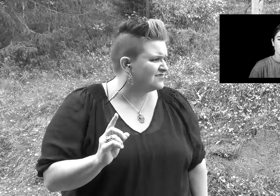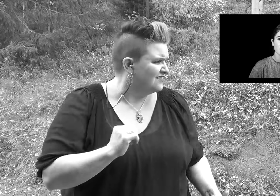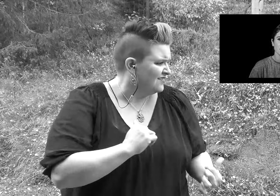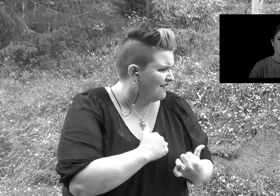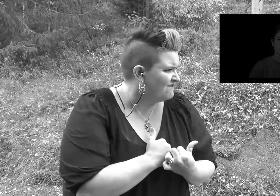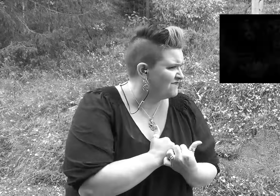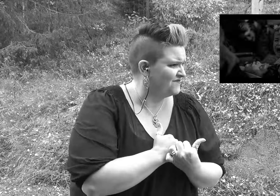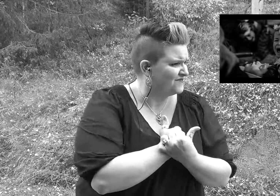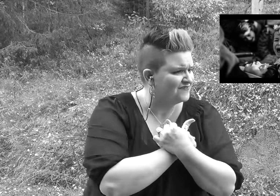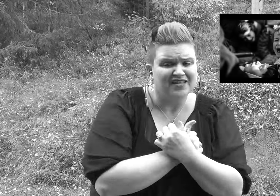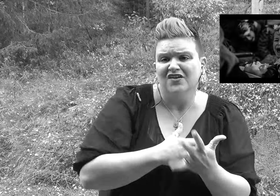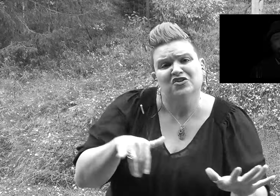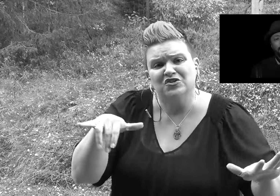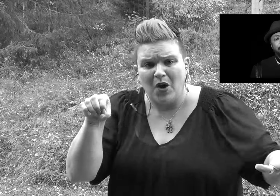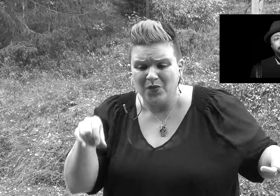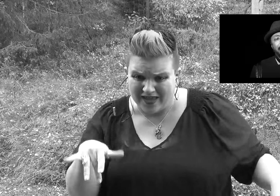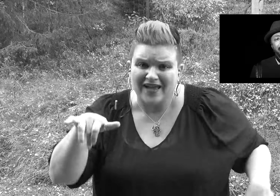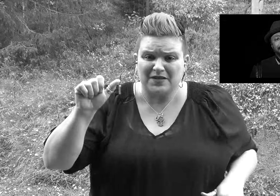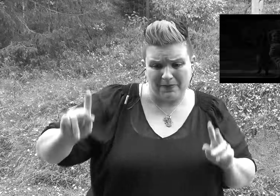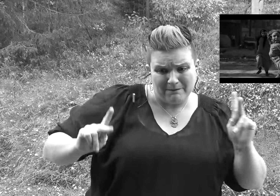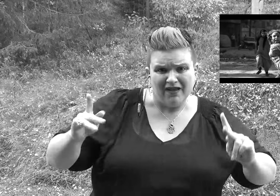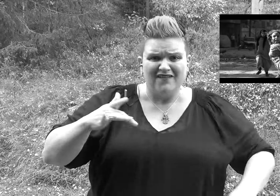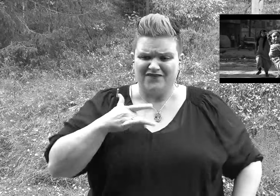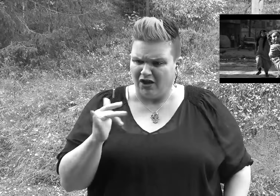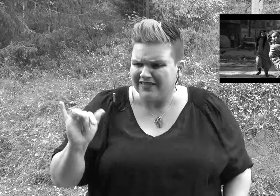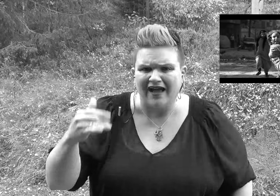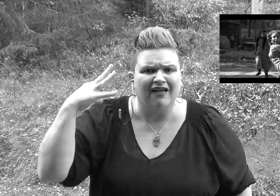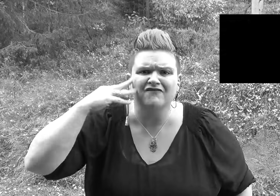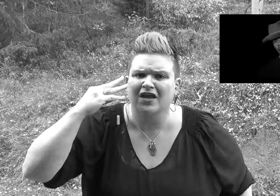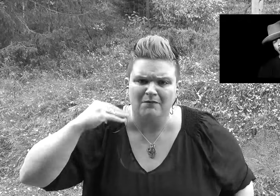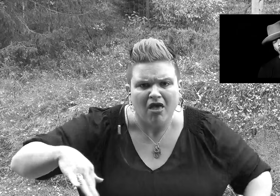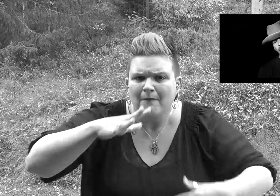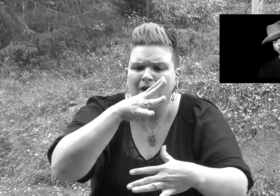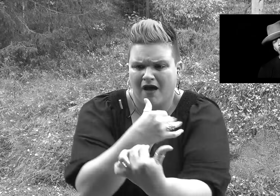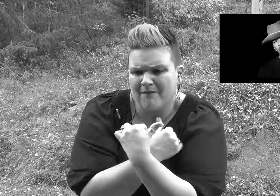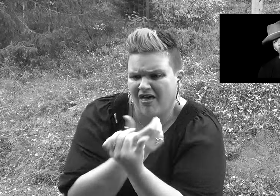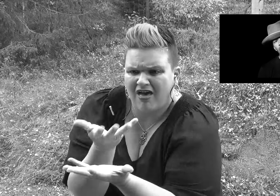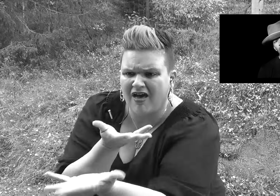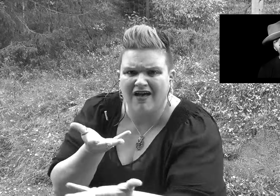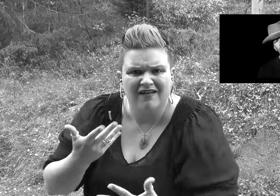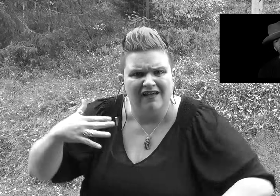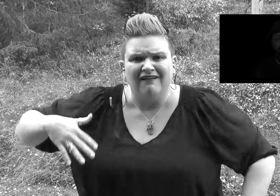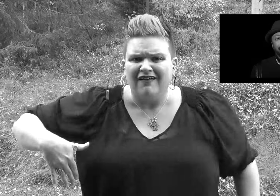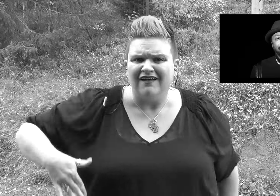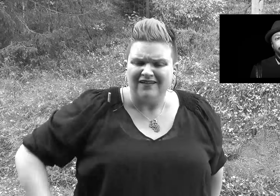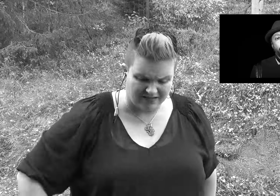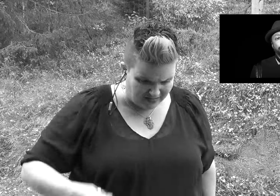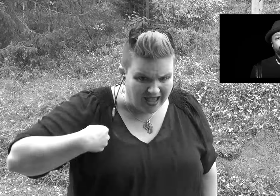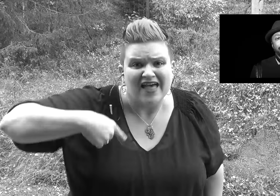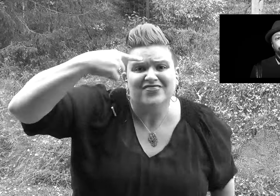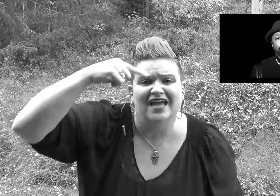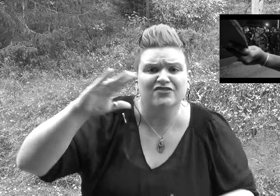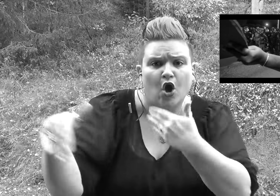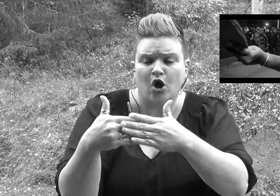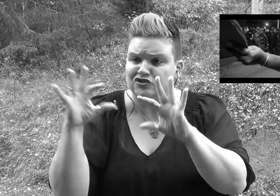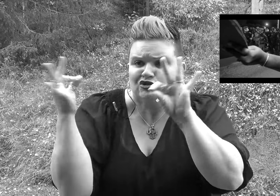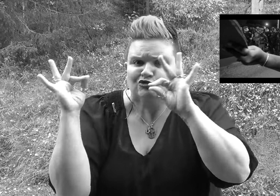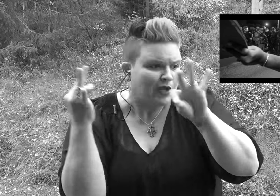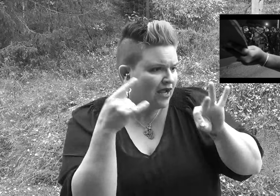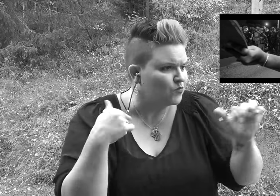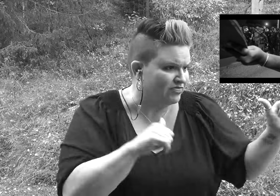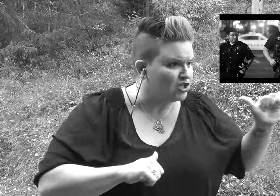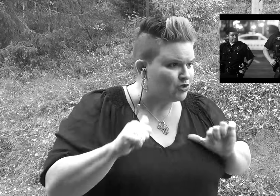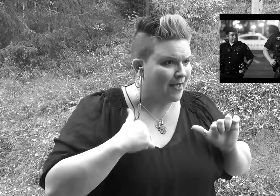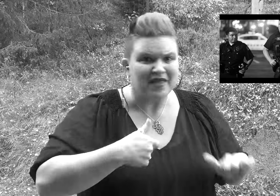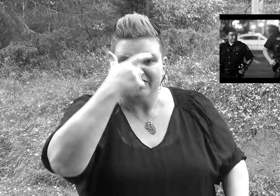love? Yeah, people living like they ain't got no mama Where's the love? I think they're all distracted by the drama